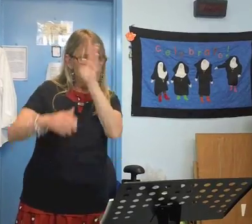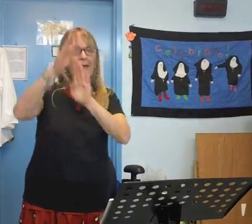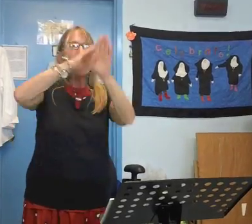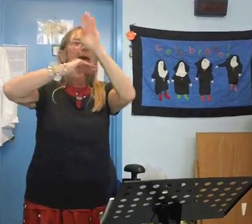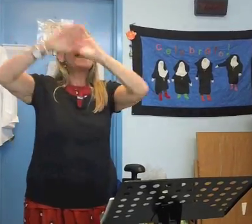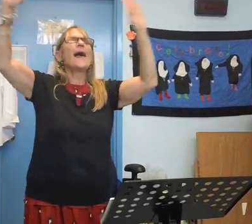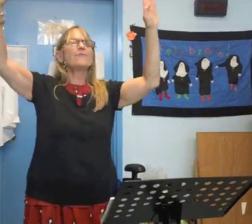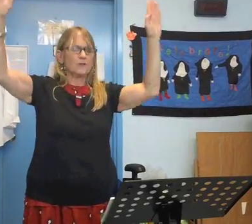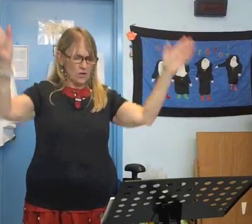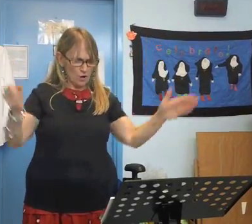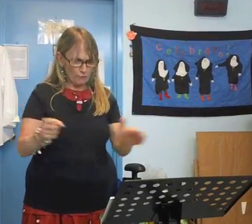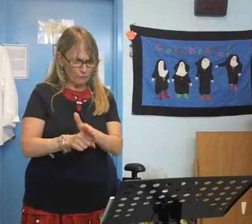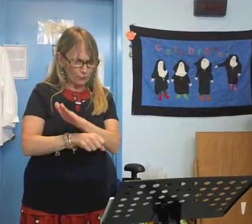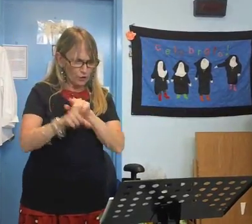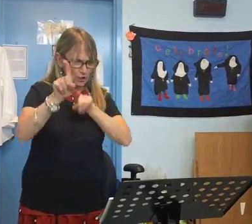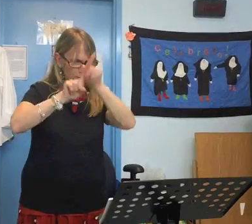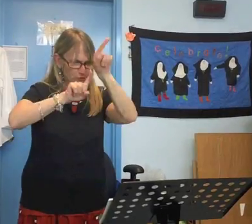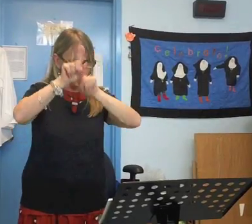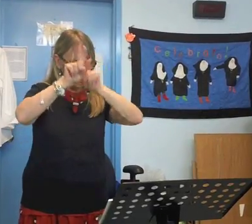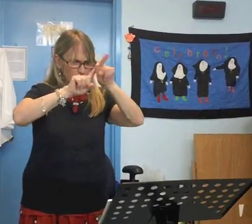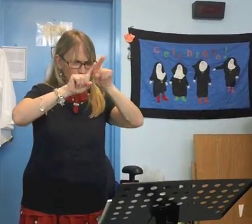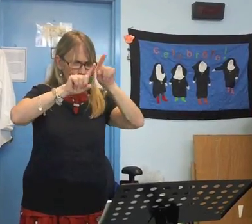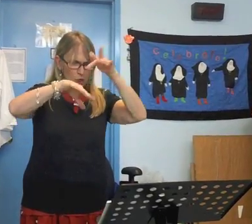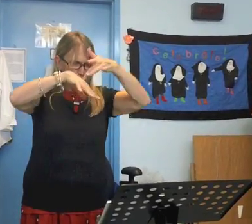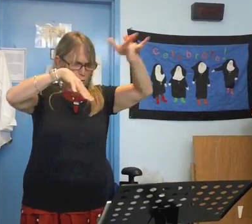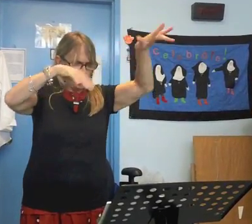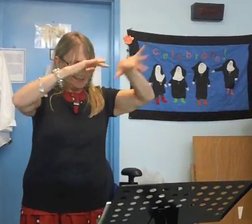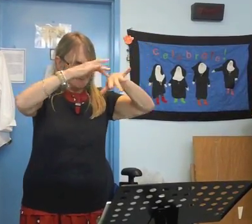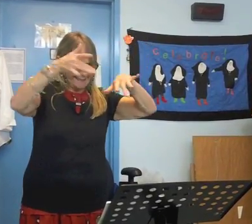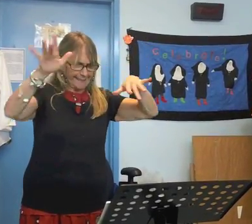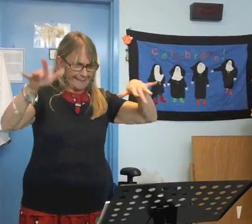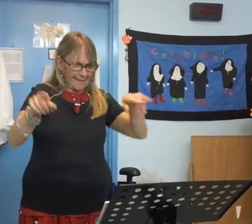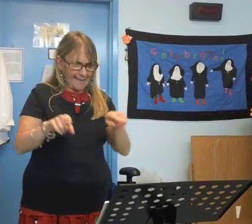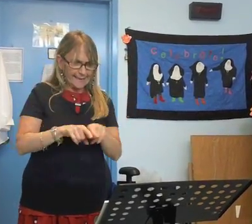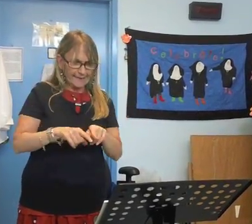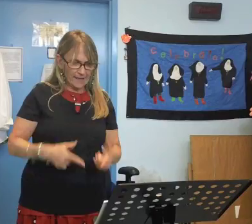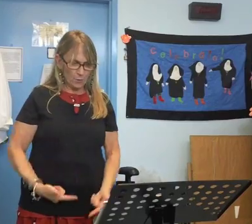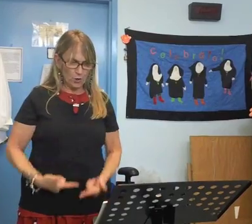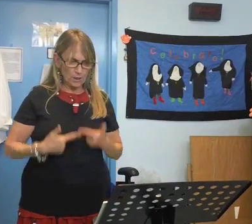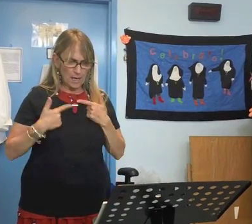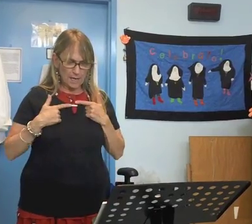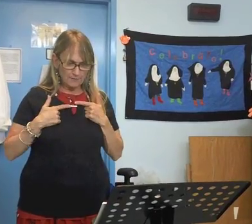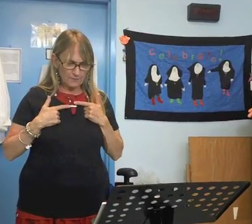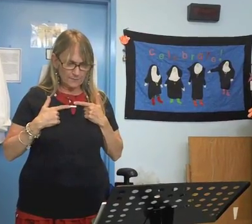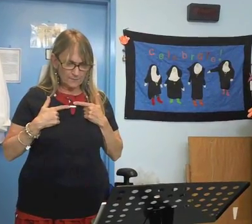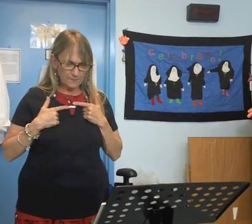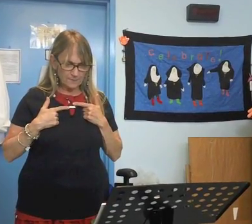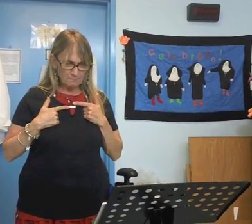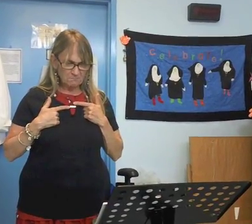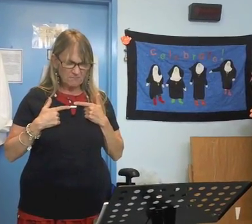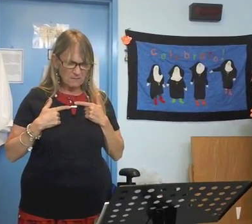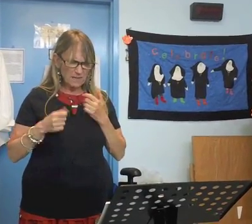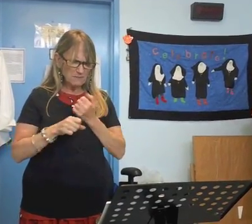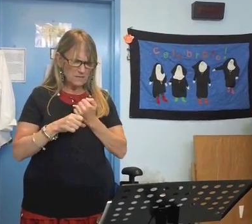heaven full of stars twinkling like they were alive they made me